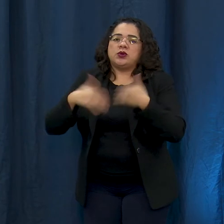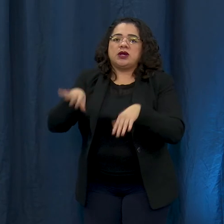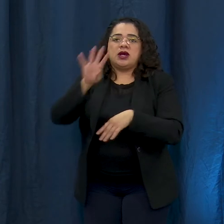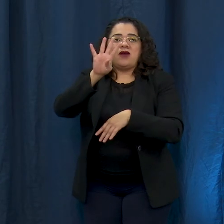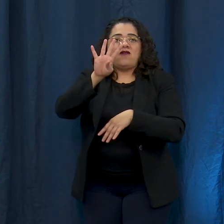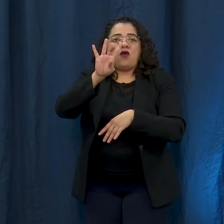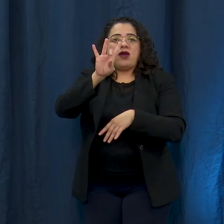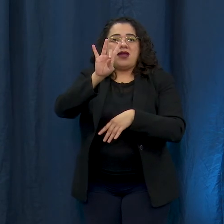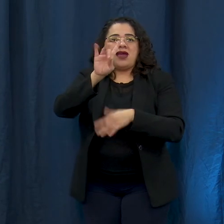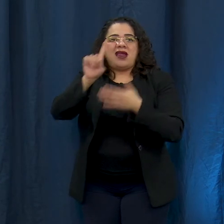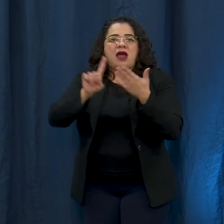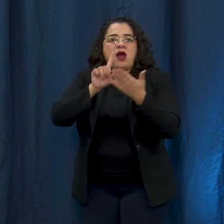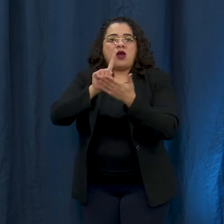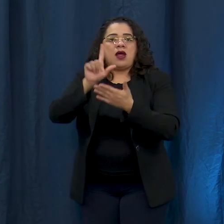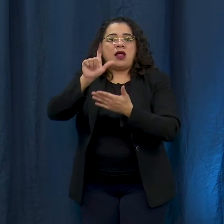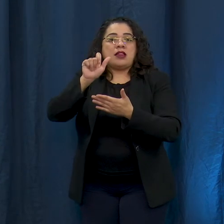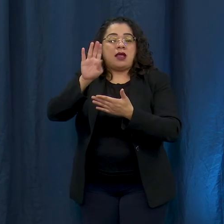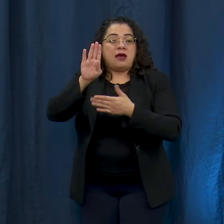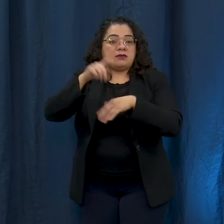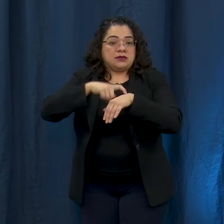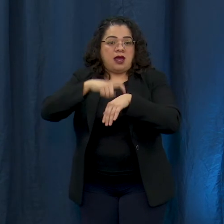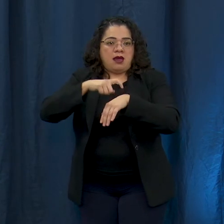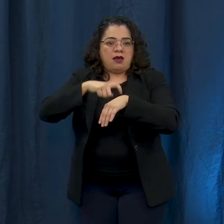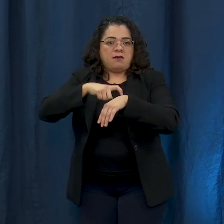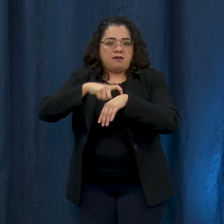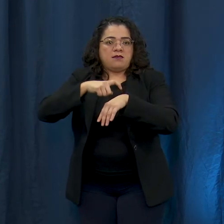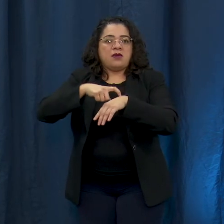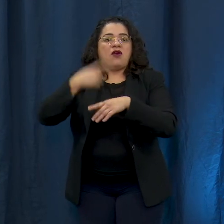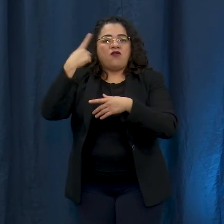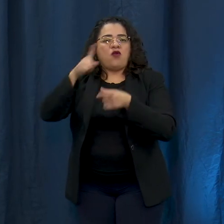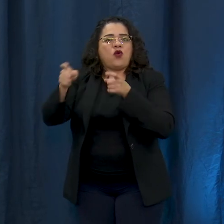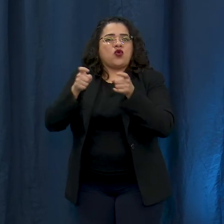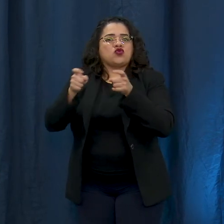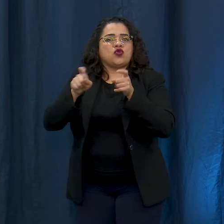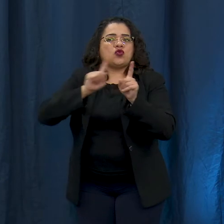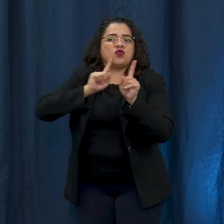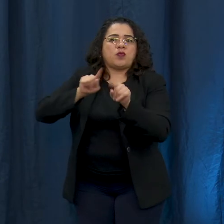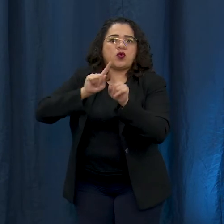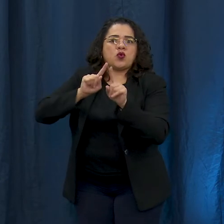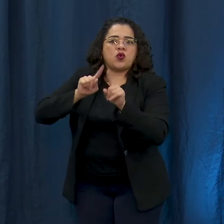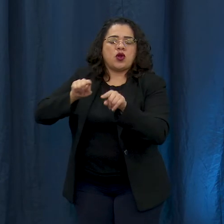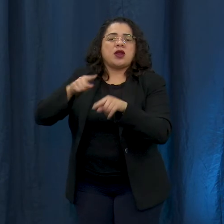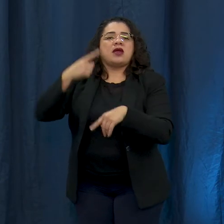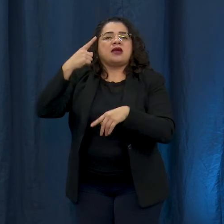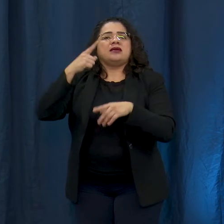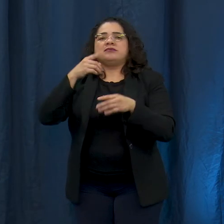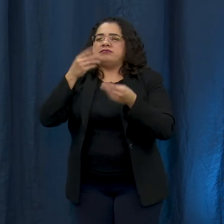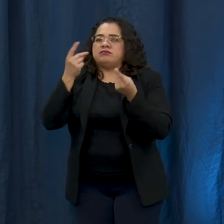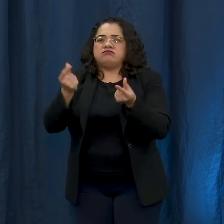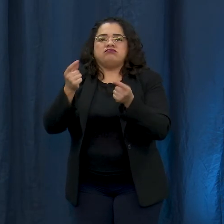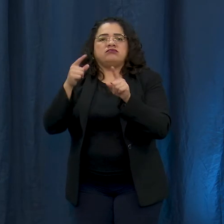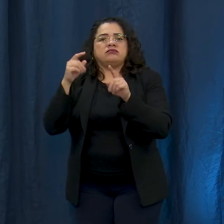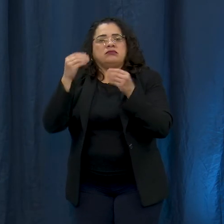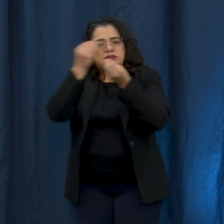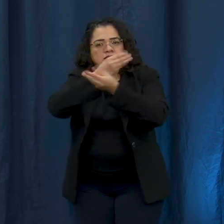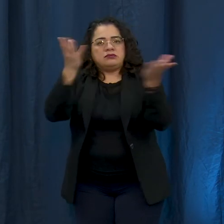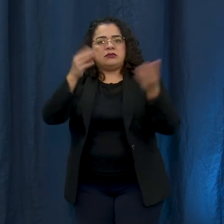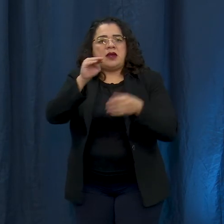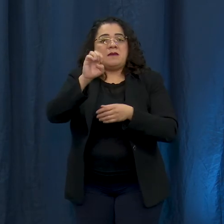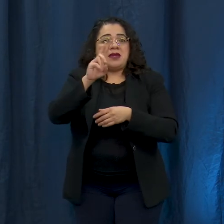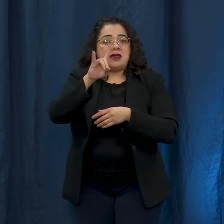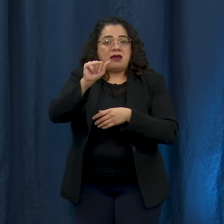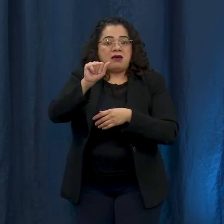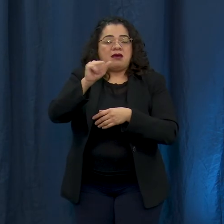-hour lag time and communicable disease control program reporting the names of these facilities to the media and to the public.